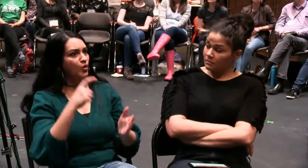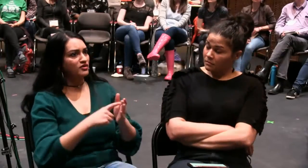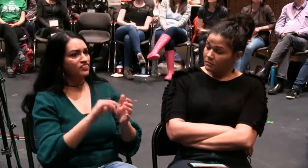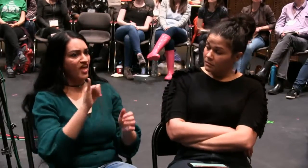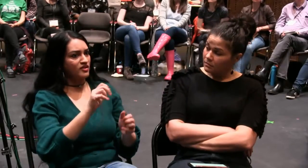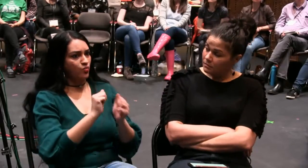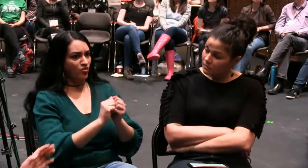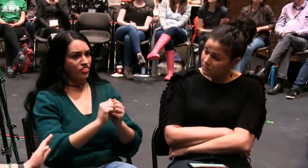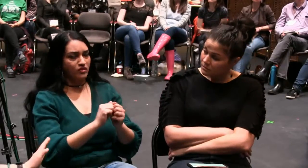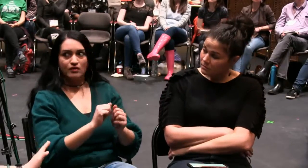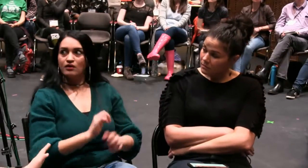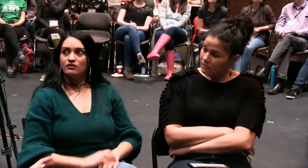Who's ready to do the hard work?